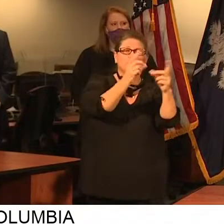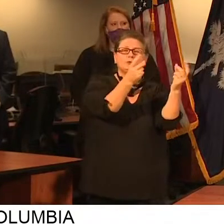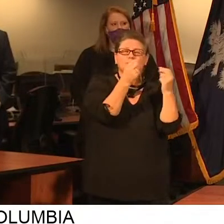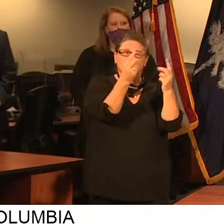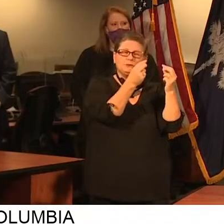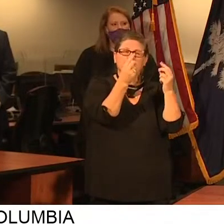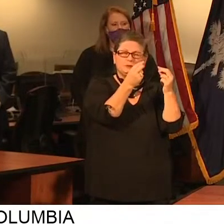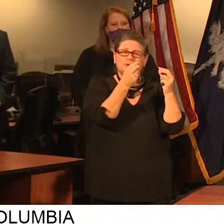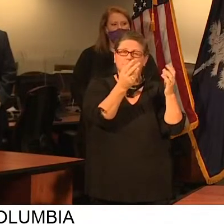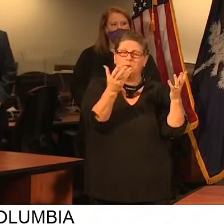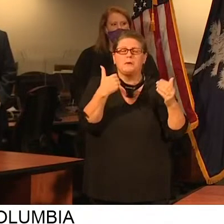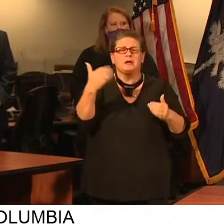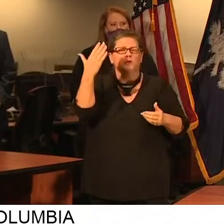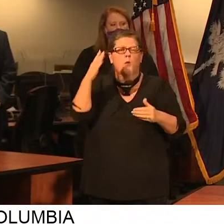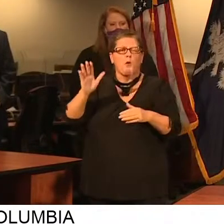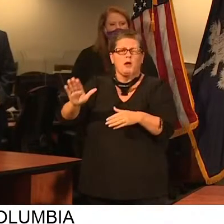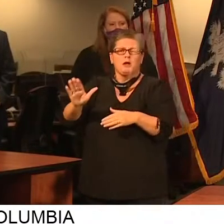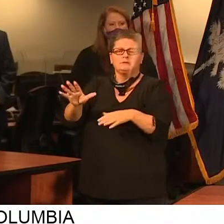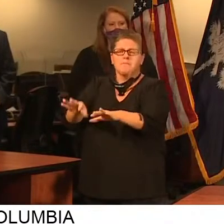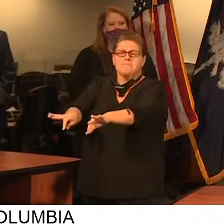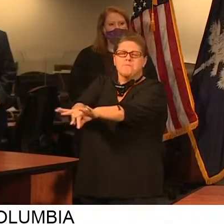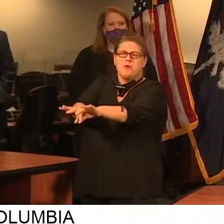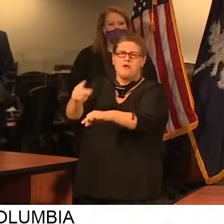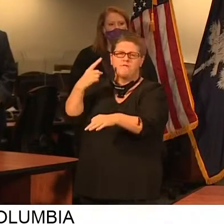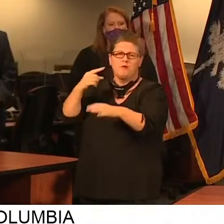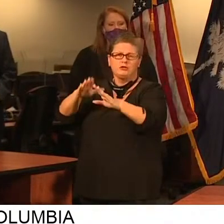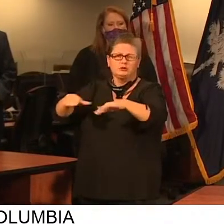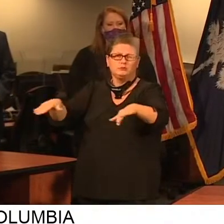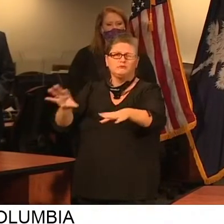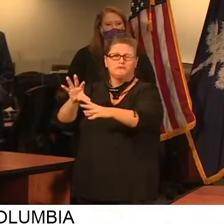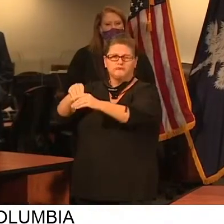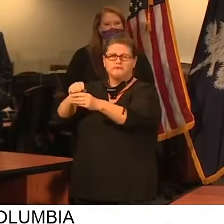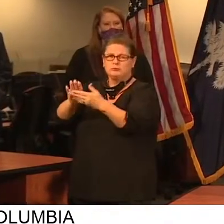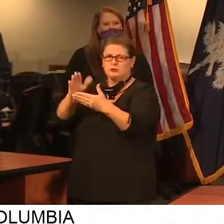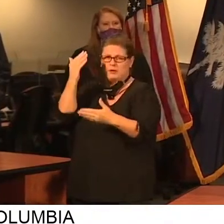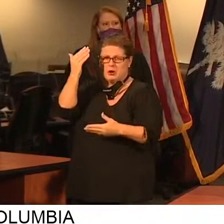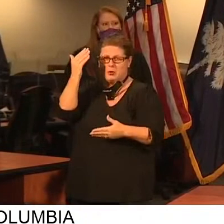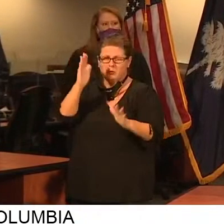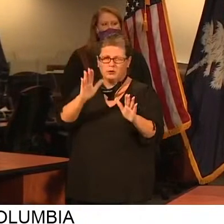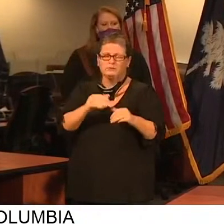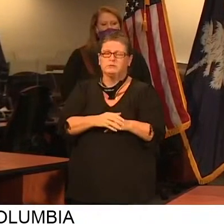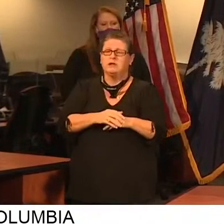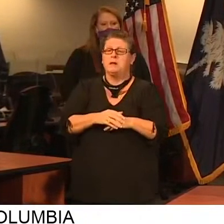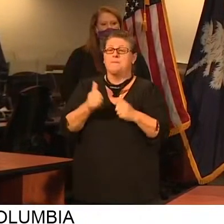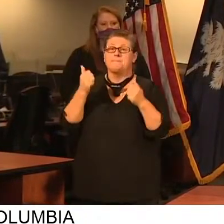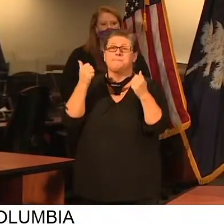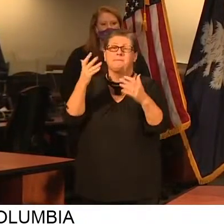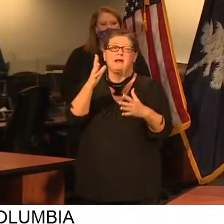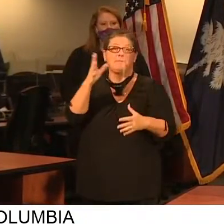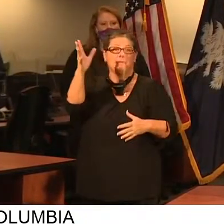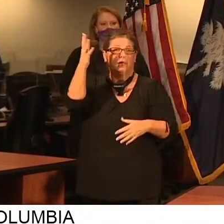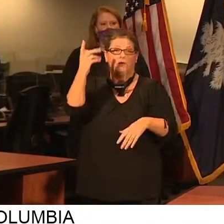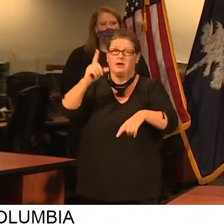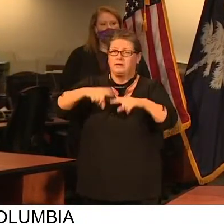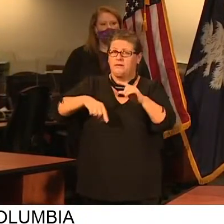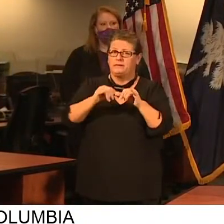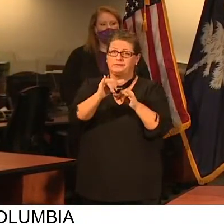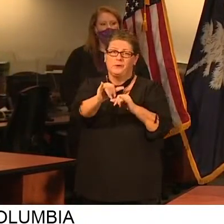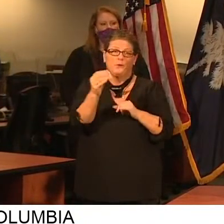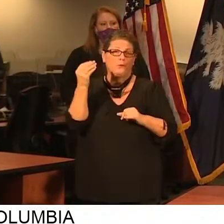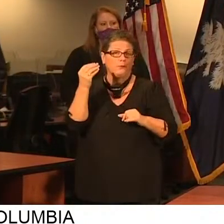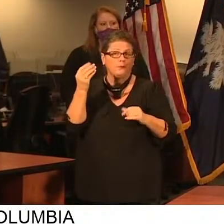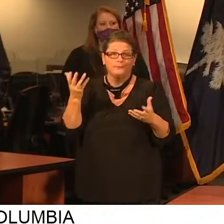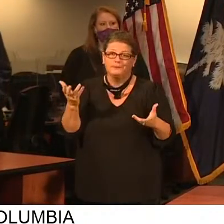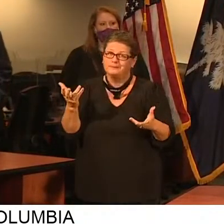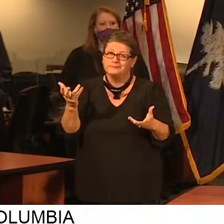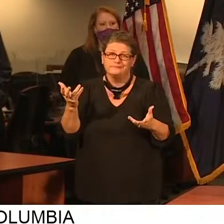how important it is for the children to be in school for a variety of reasons. Many working parents just simply cannot stay home with